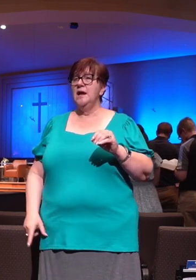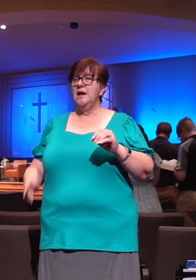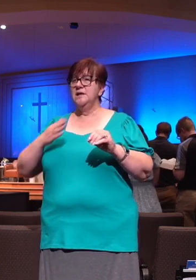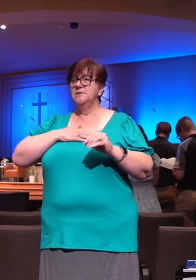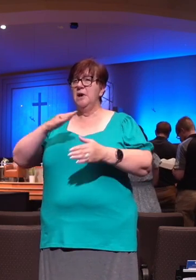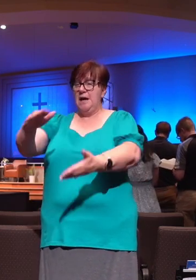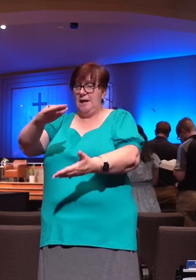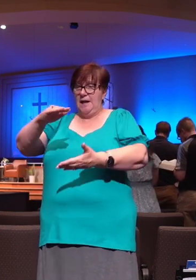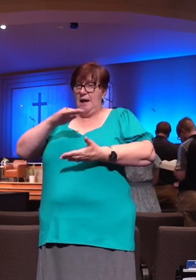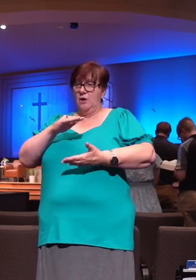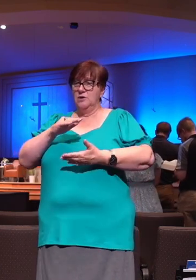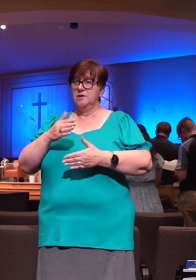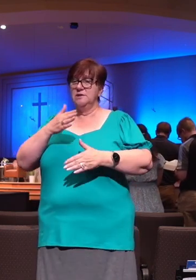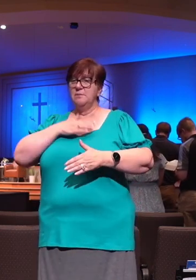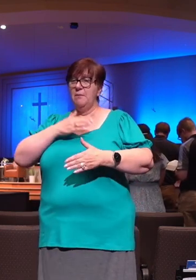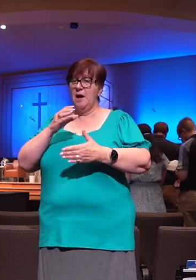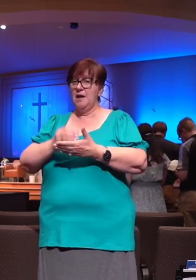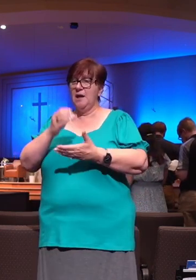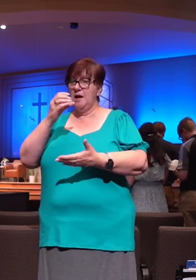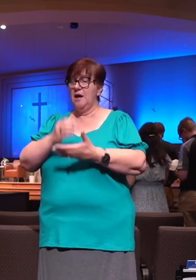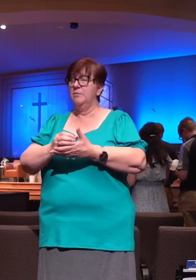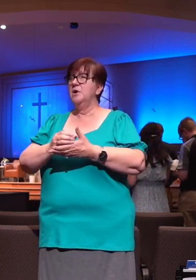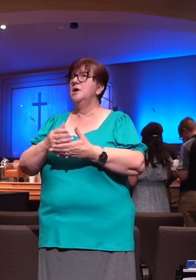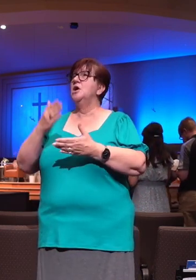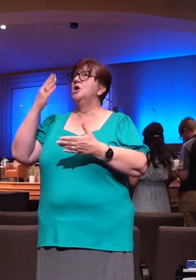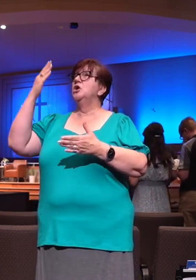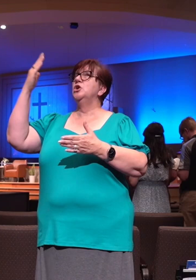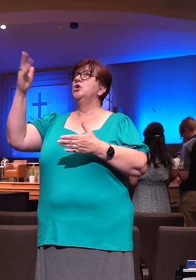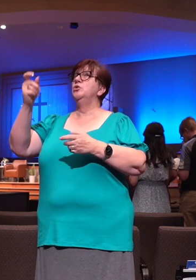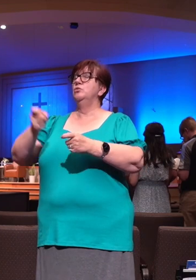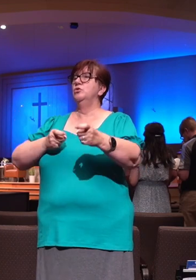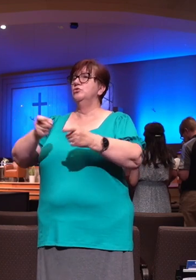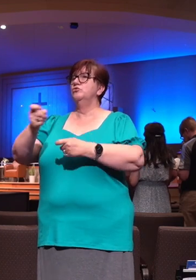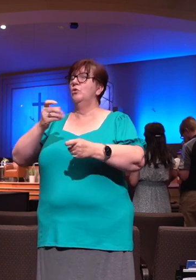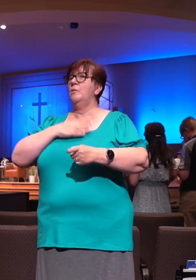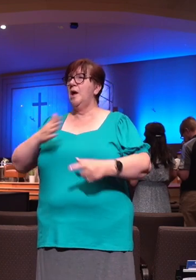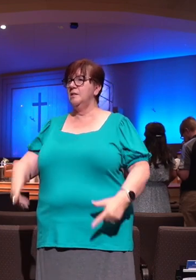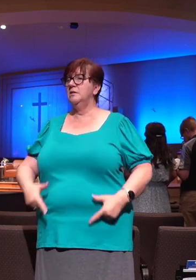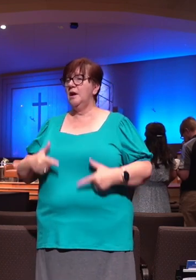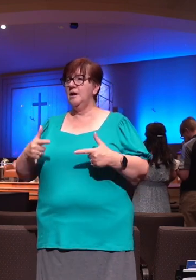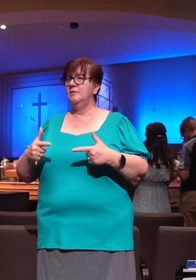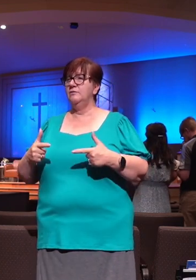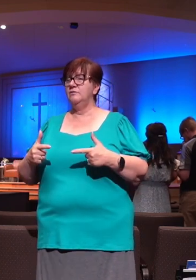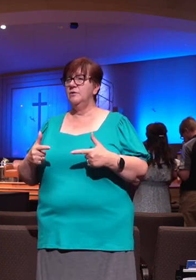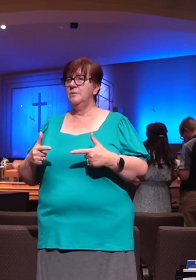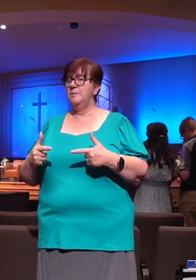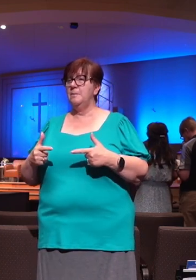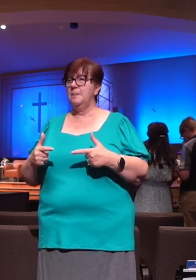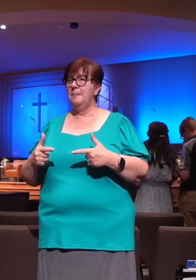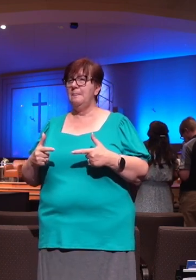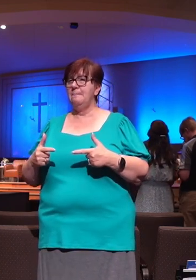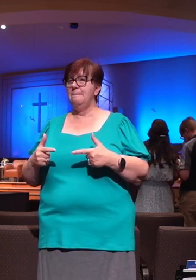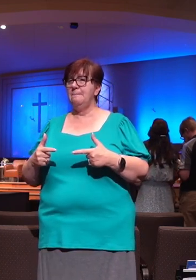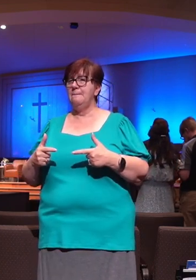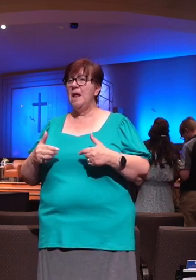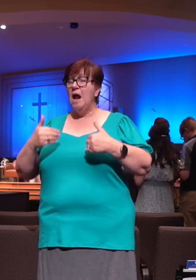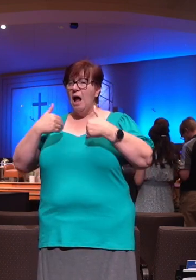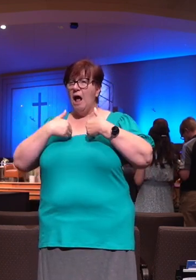cup. Thou maintainest my lot. The lions are fallen unto me in pleasant places, yea, I have a goodly heritage.